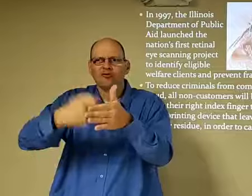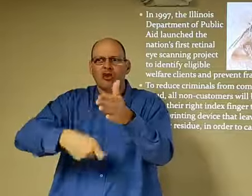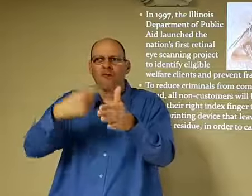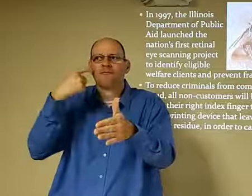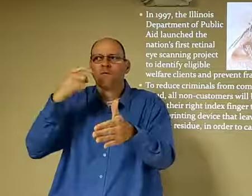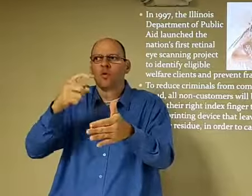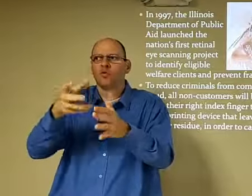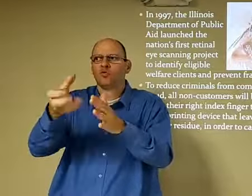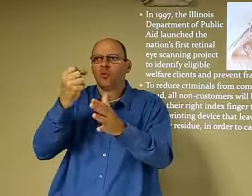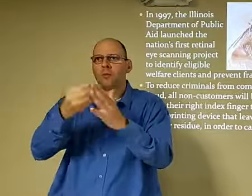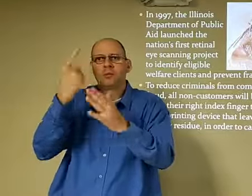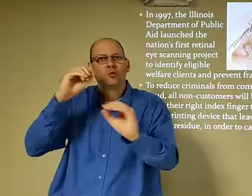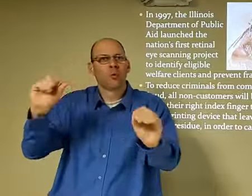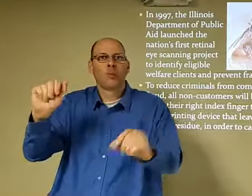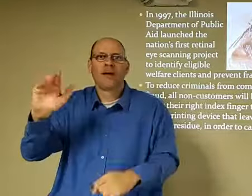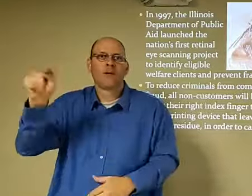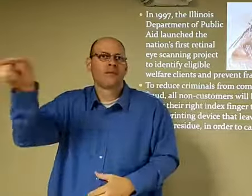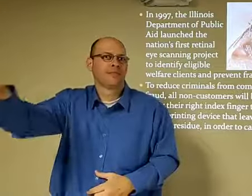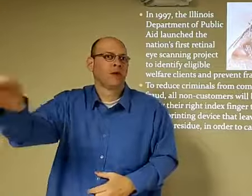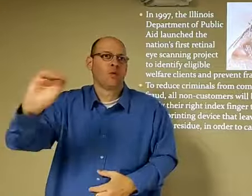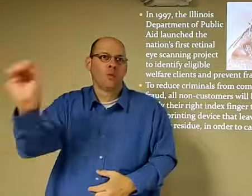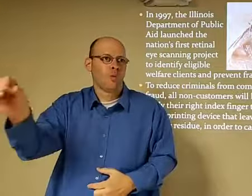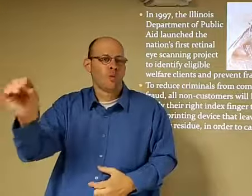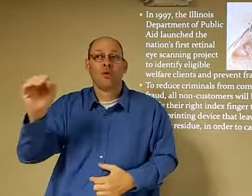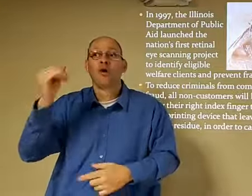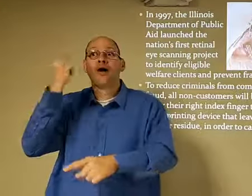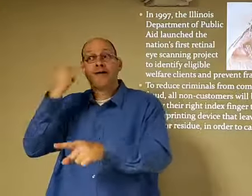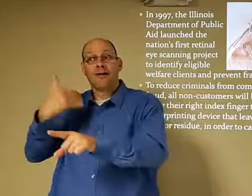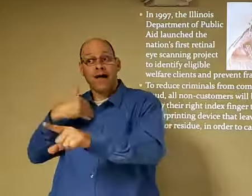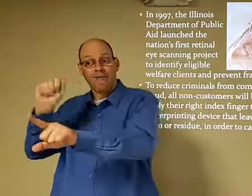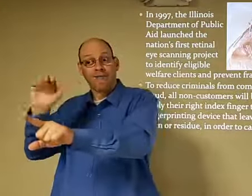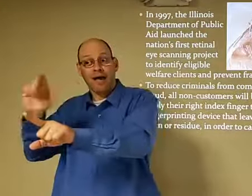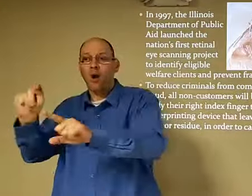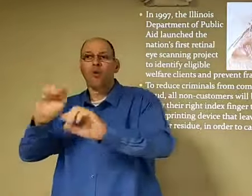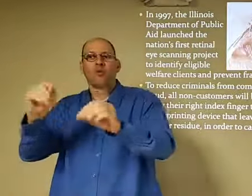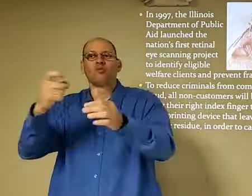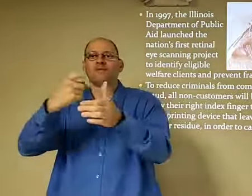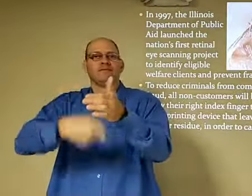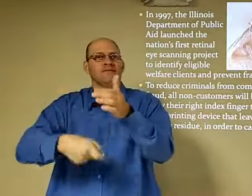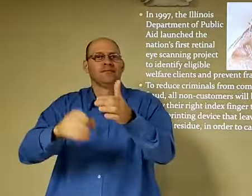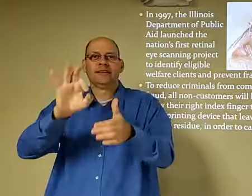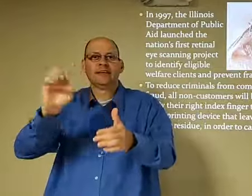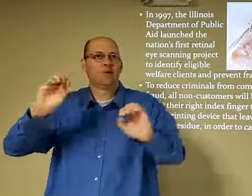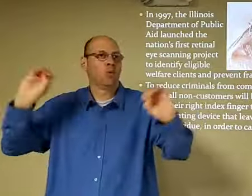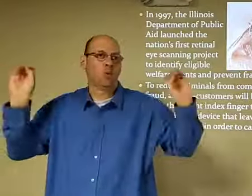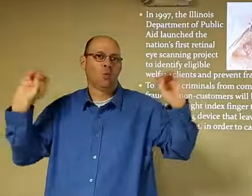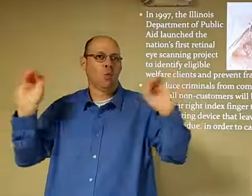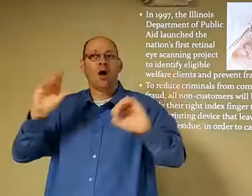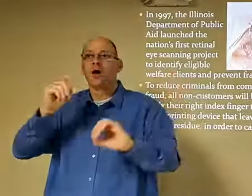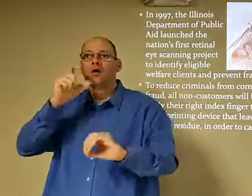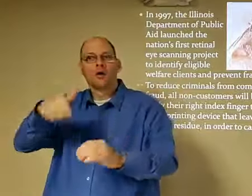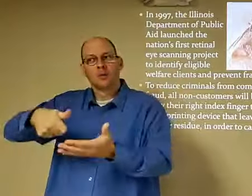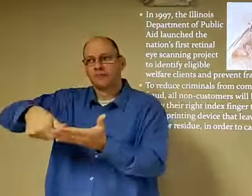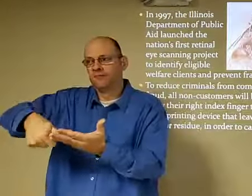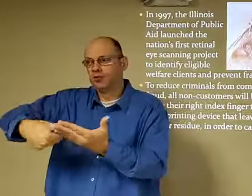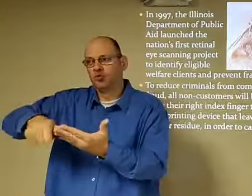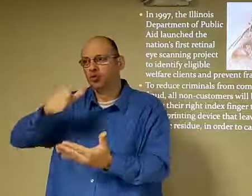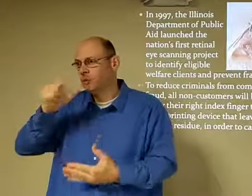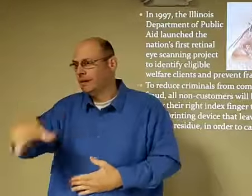bank. And then they charged me, you know, a fee to cash the check. Because I didn't have an